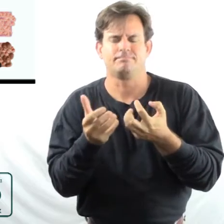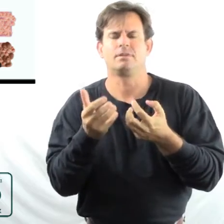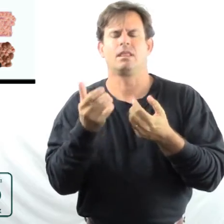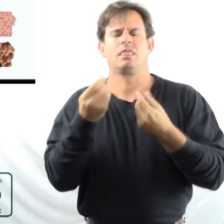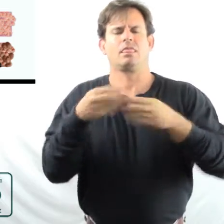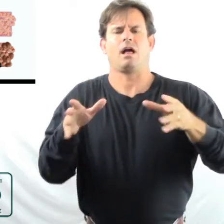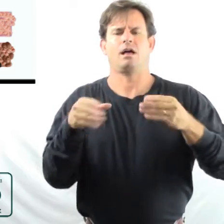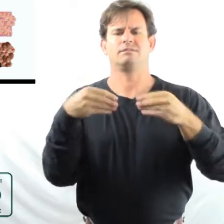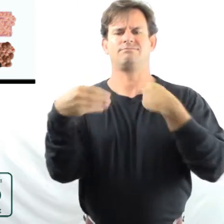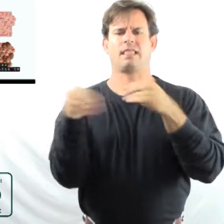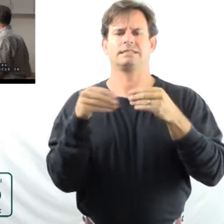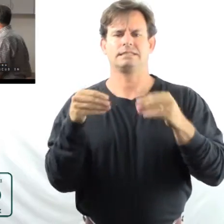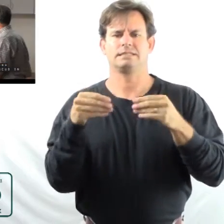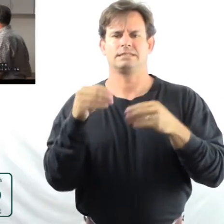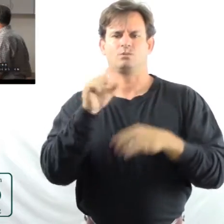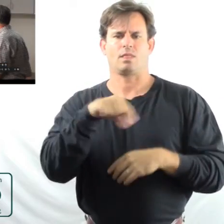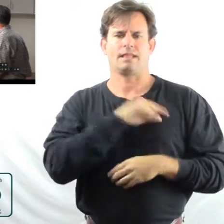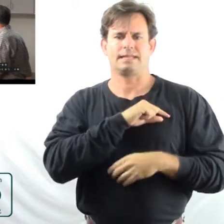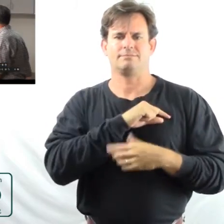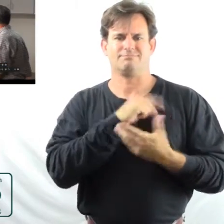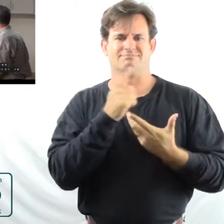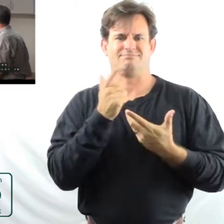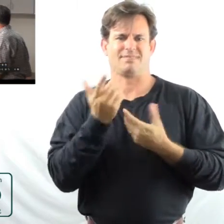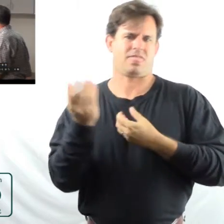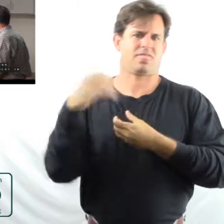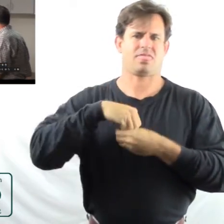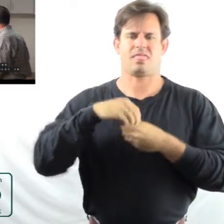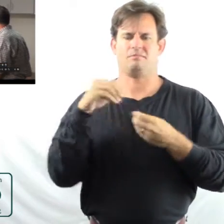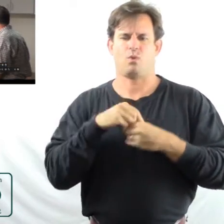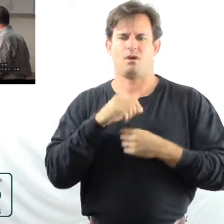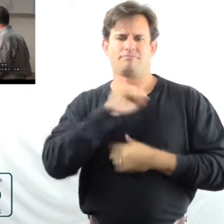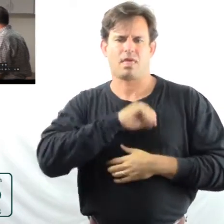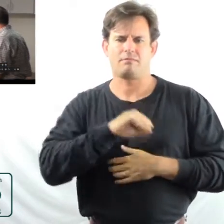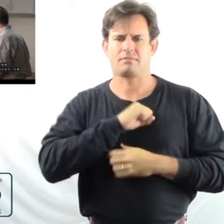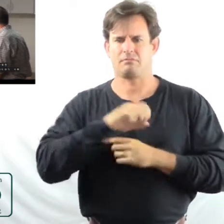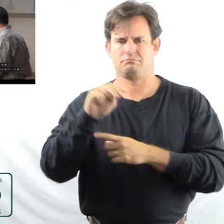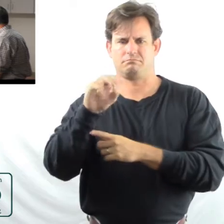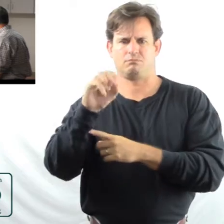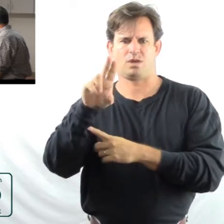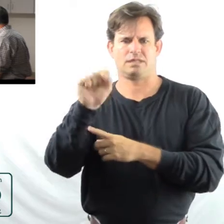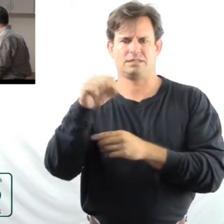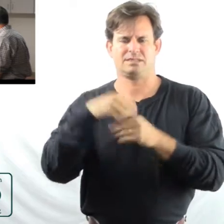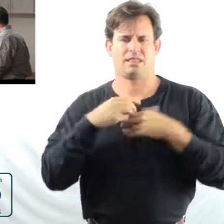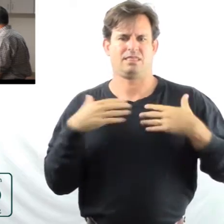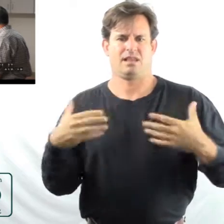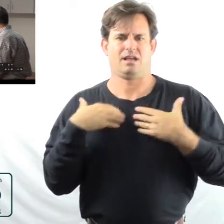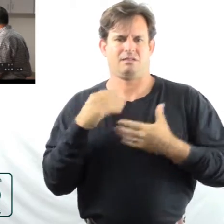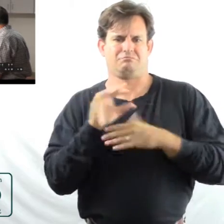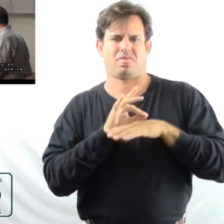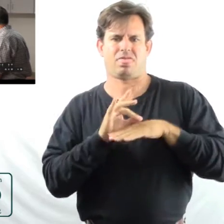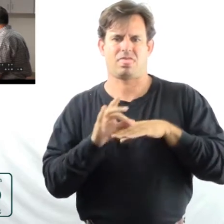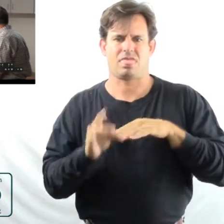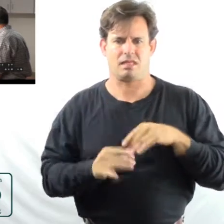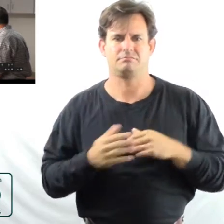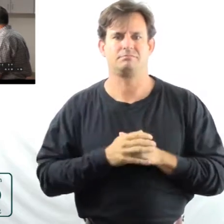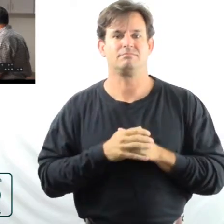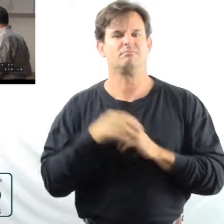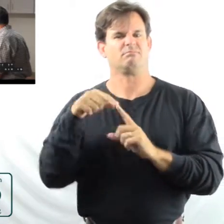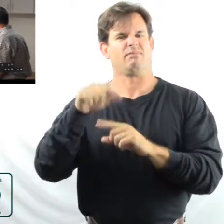quality. People with COPD might find that they produce more mucus in their lungs. Both of these factors make it more